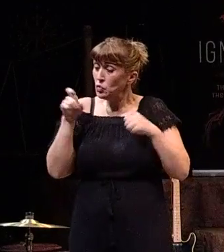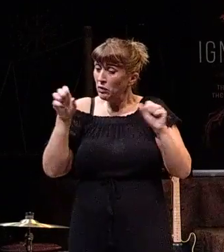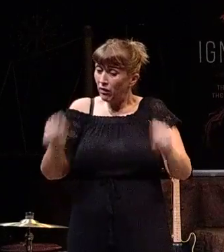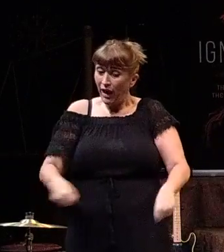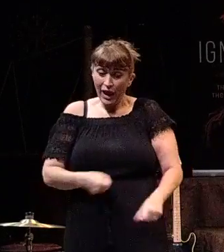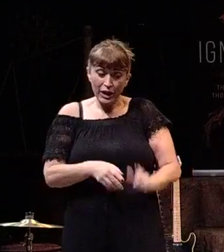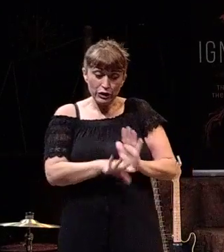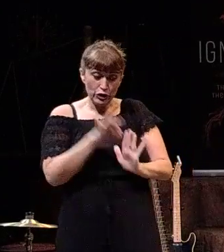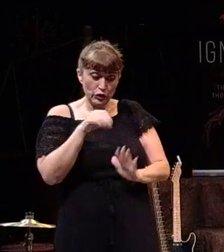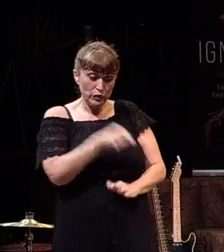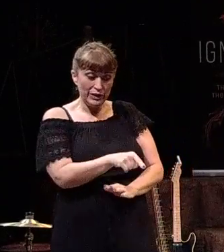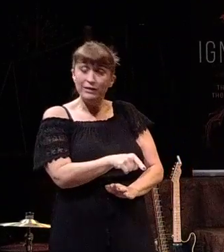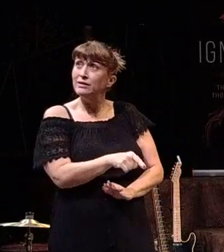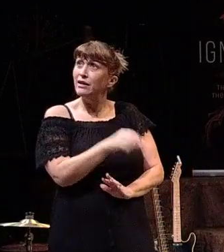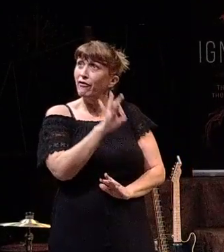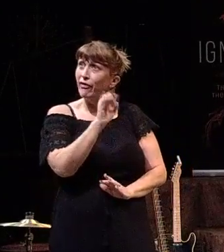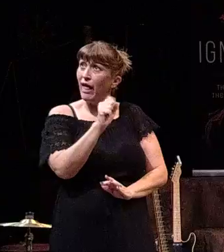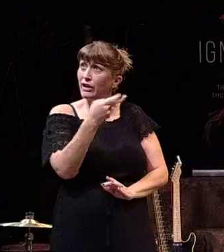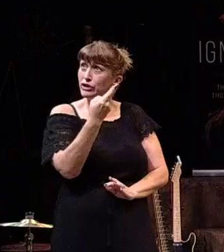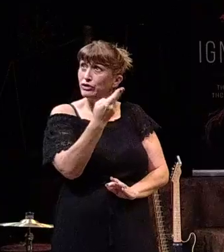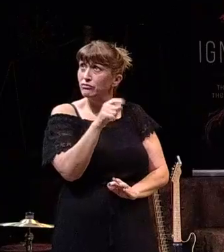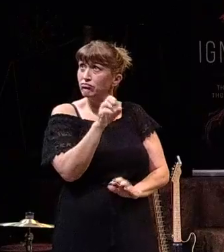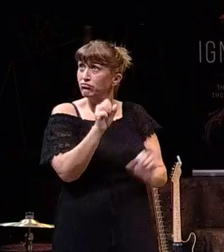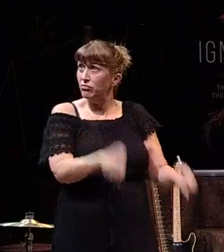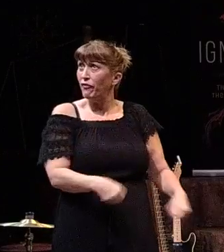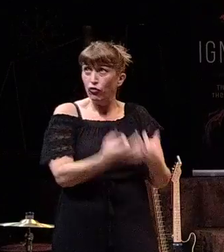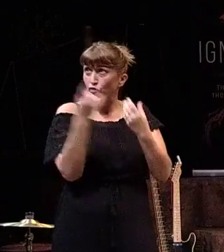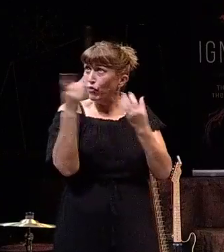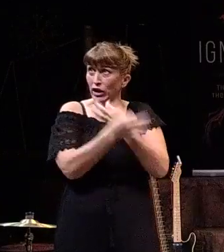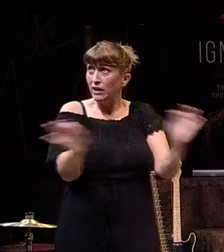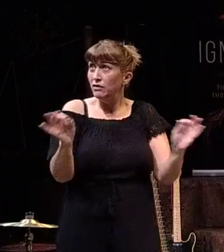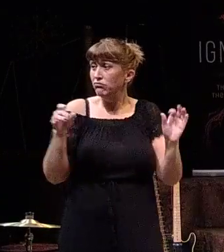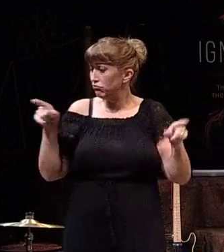You can choose to live by your flesh. You are free. You are free to do what you want.